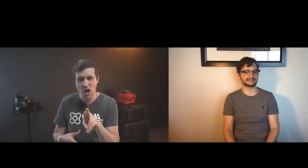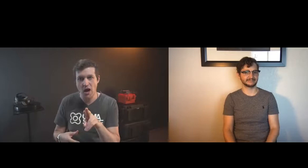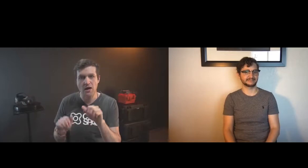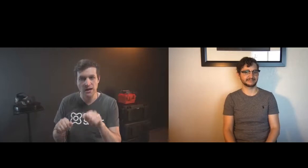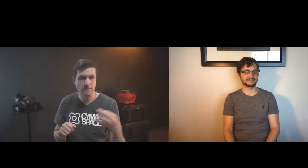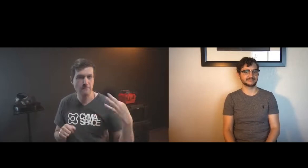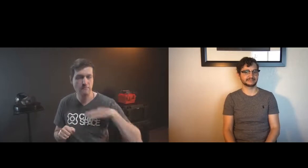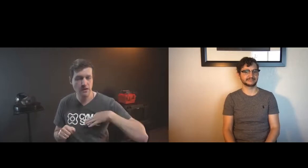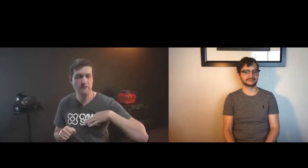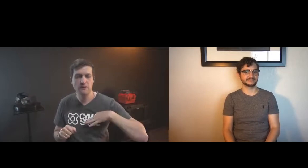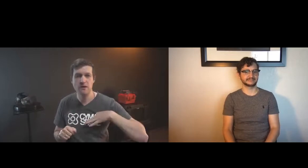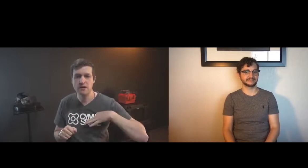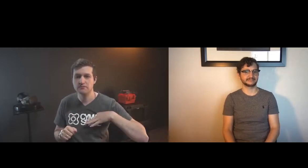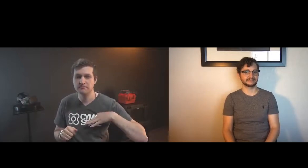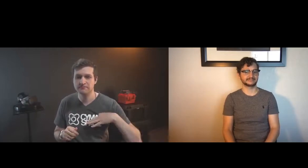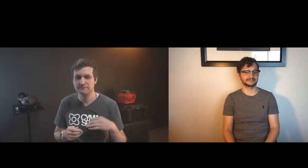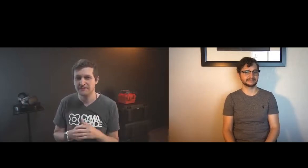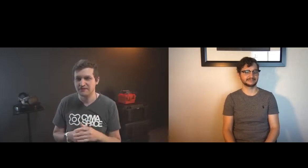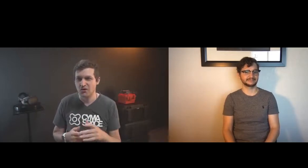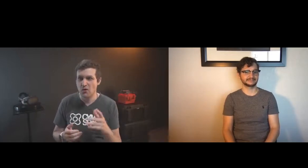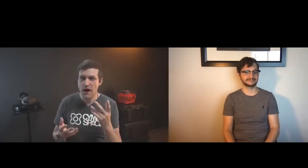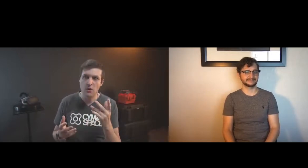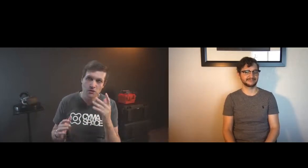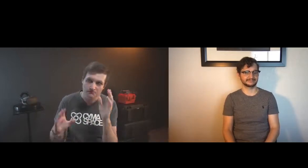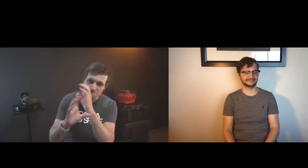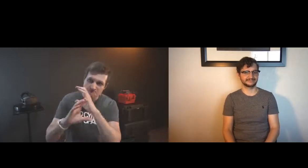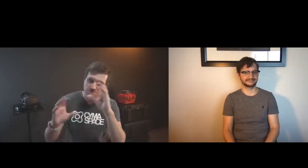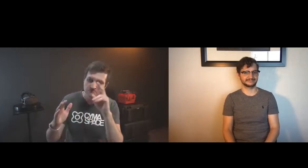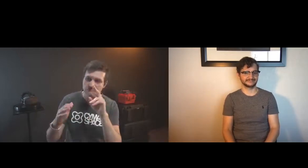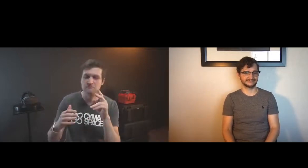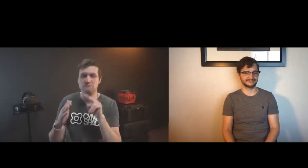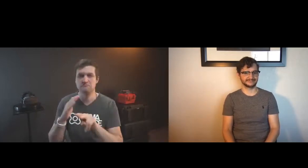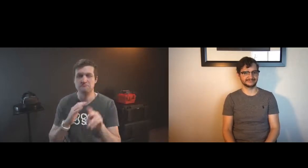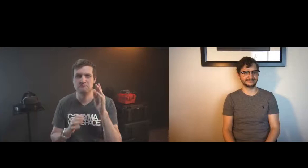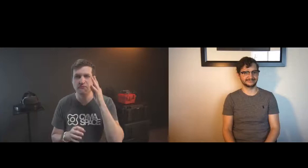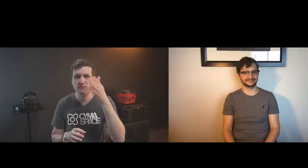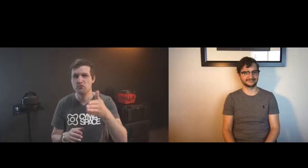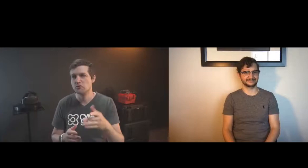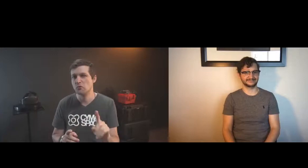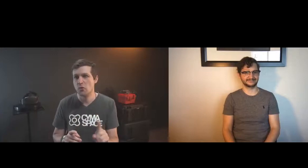so this would be an incredible segue and tie into vr and could be incredibly beneficial